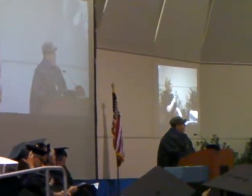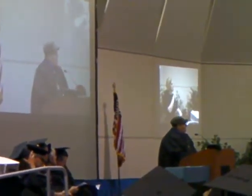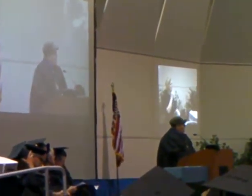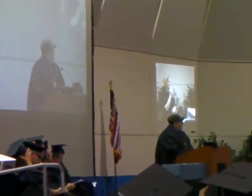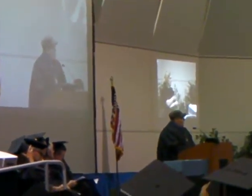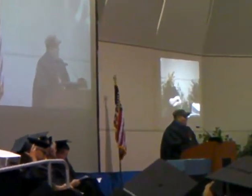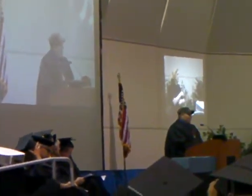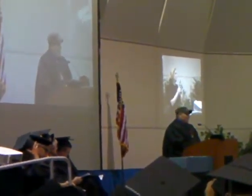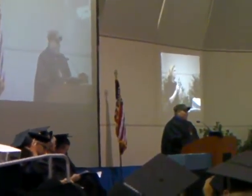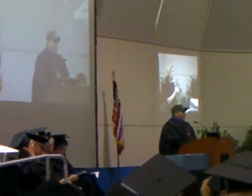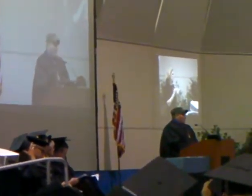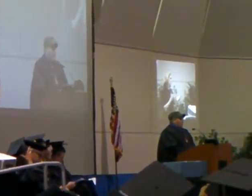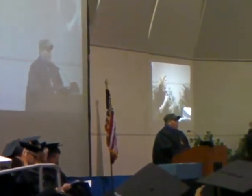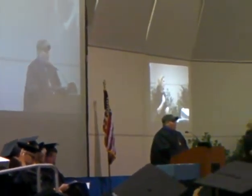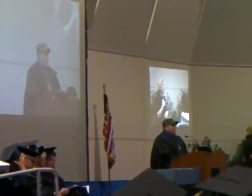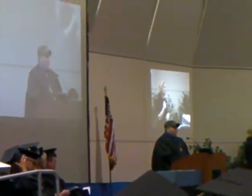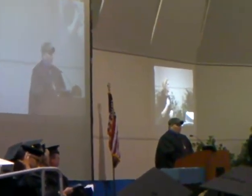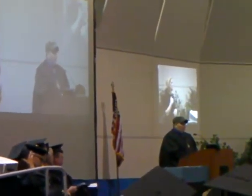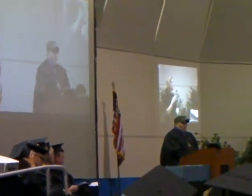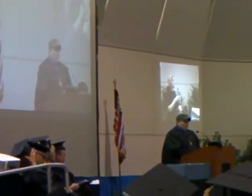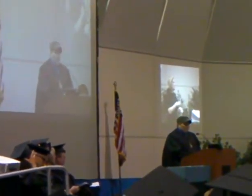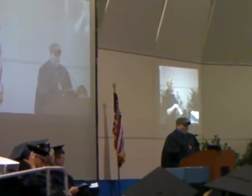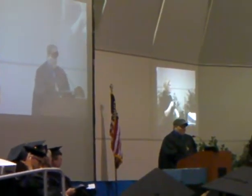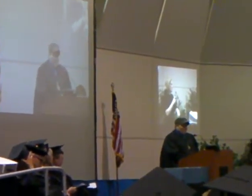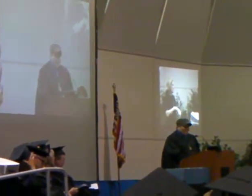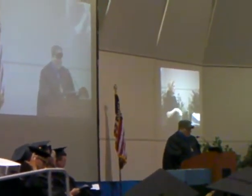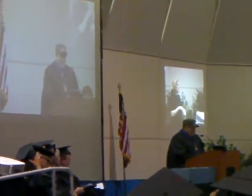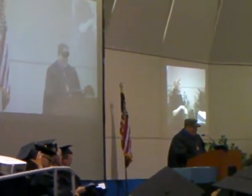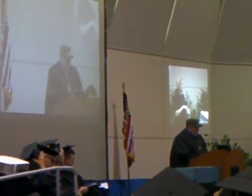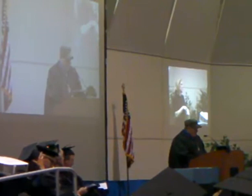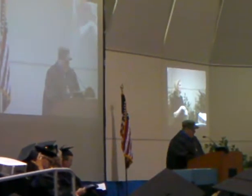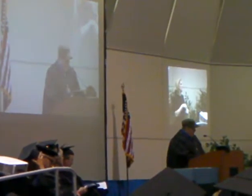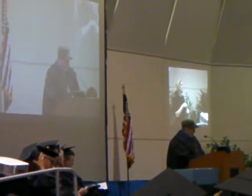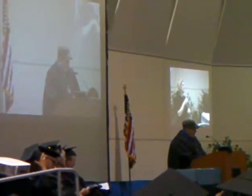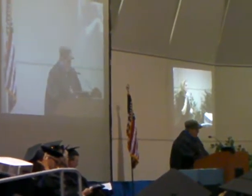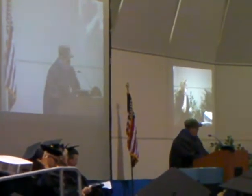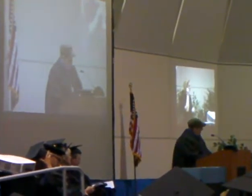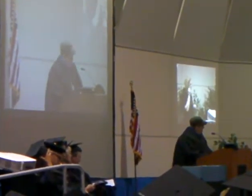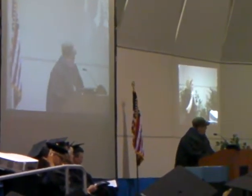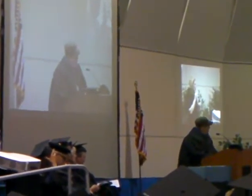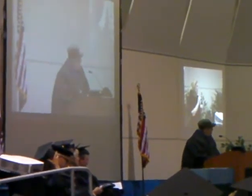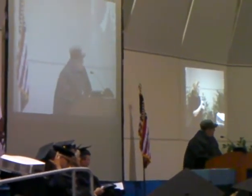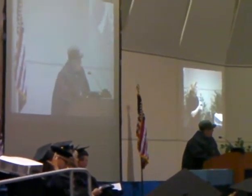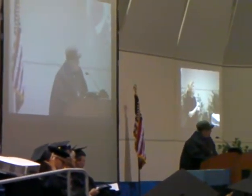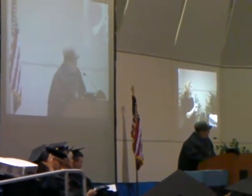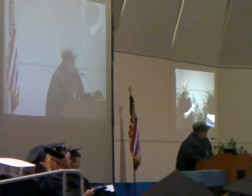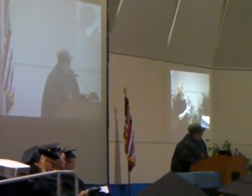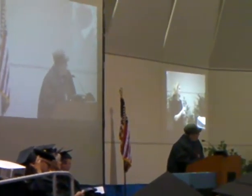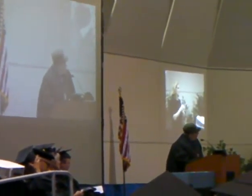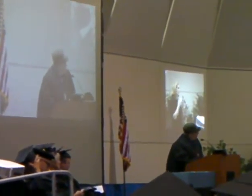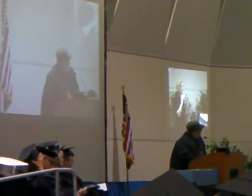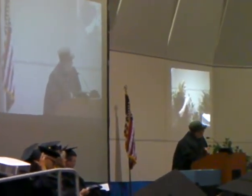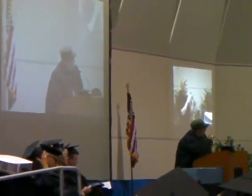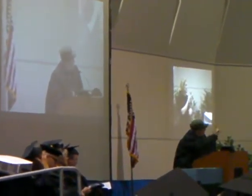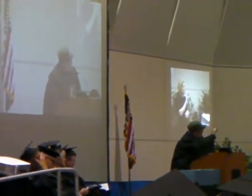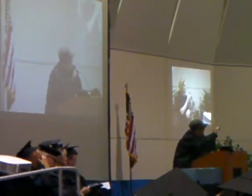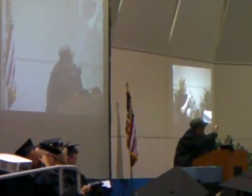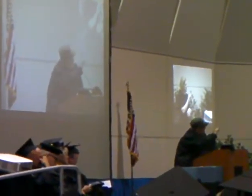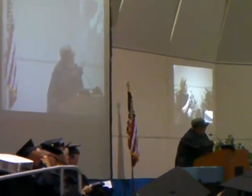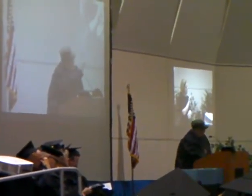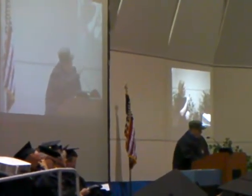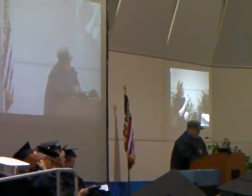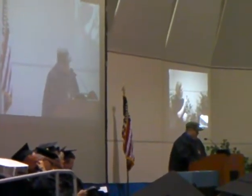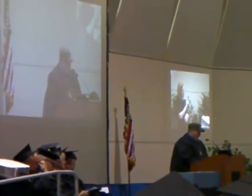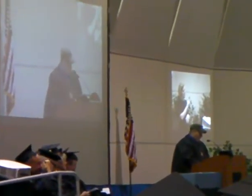and the long times of doing homework. So thank you, Michaela, Orlando. I love you.